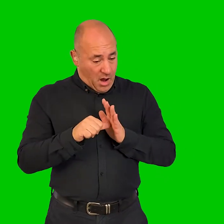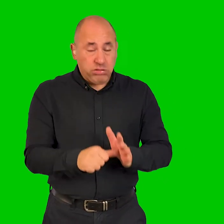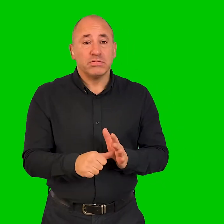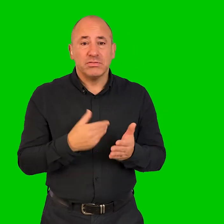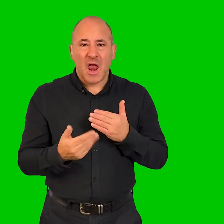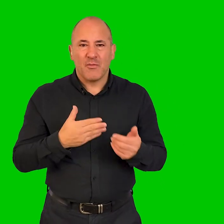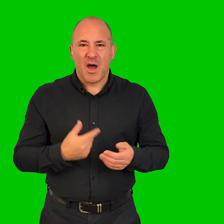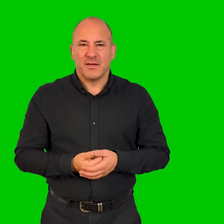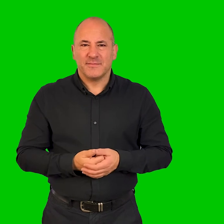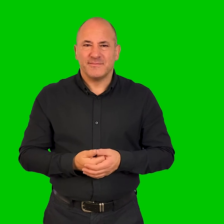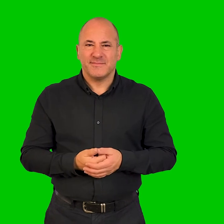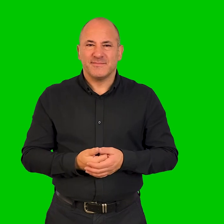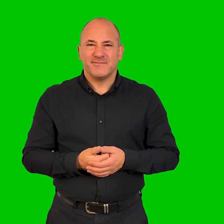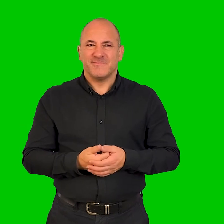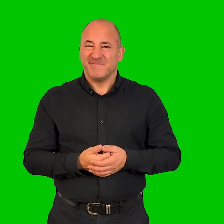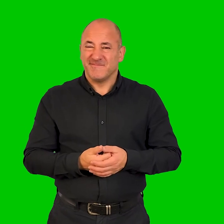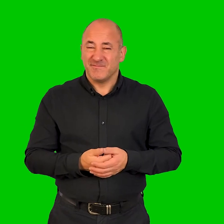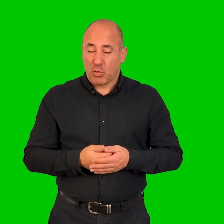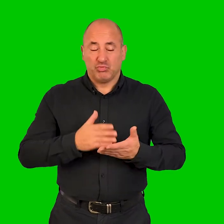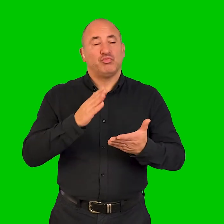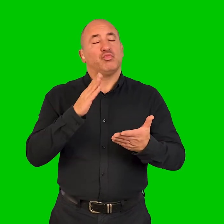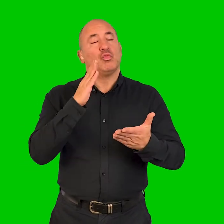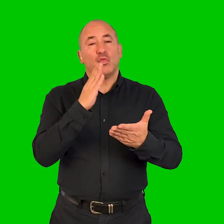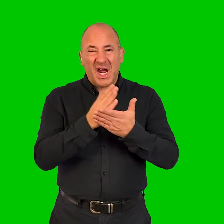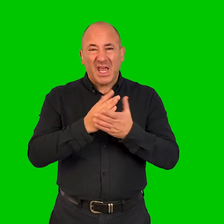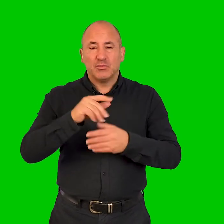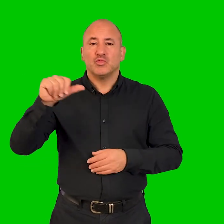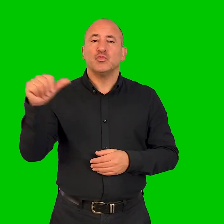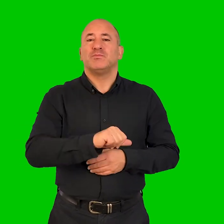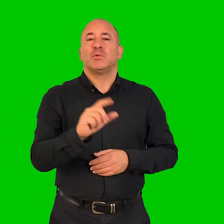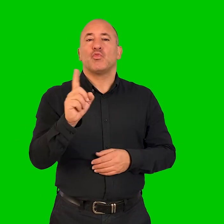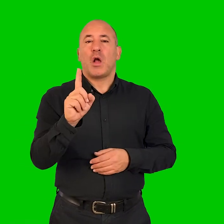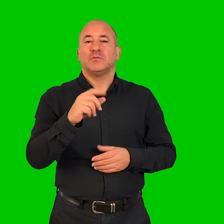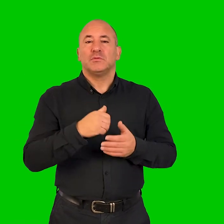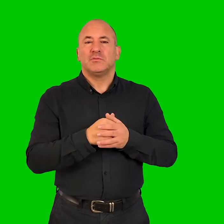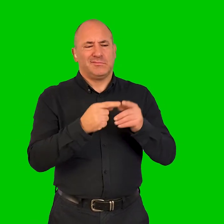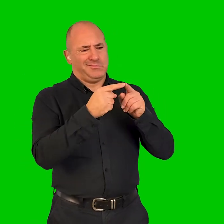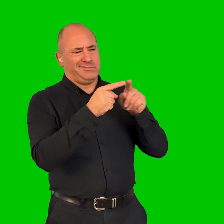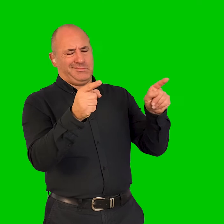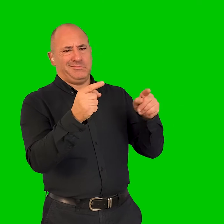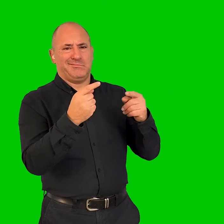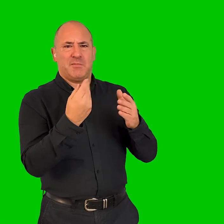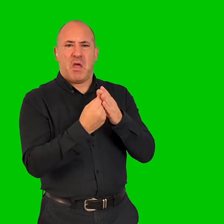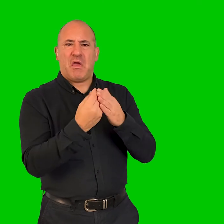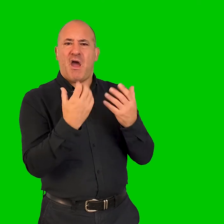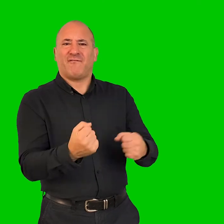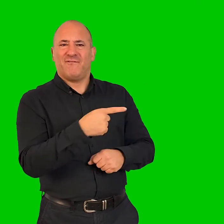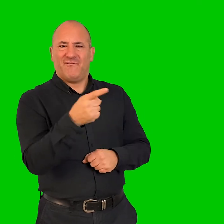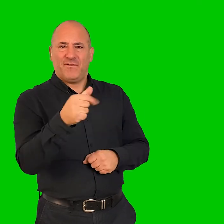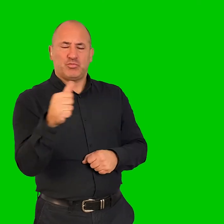afford, and can't afford the, because it's, it's hard as a freelance artist. It's hard and so,